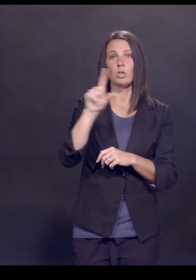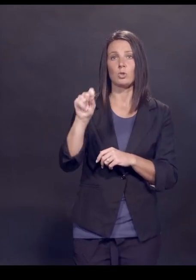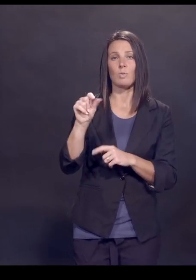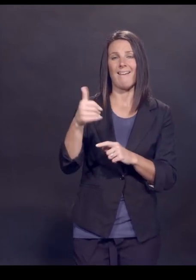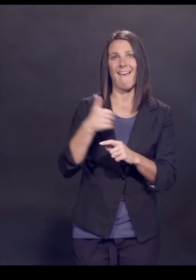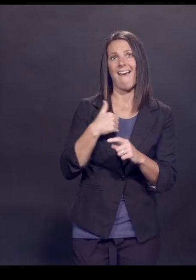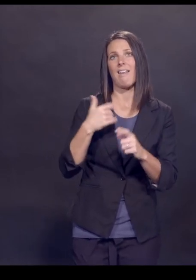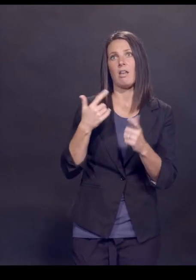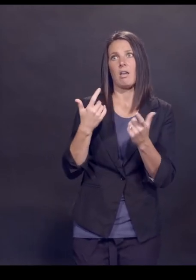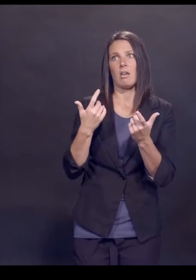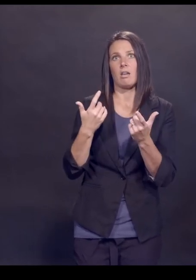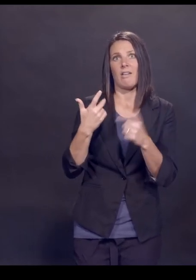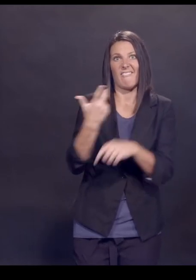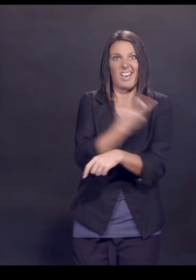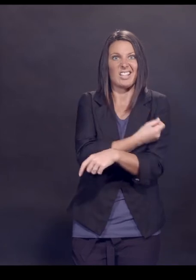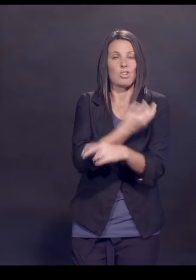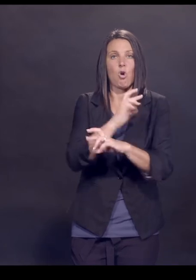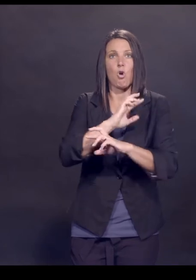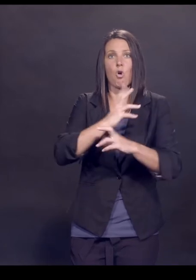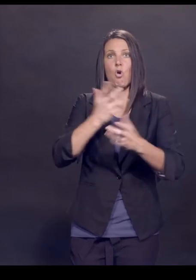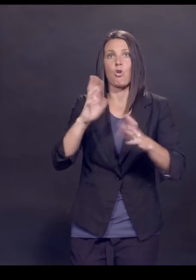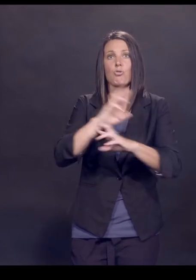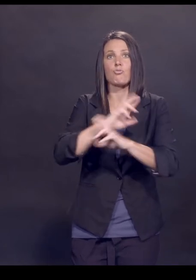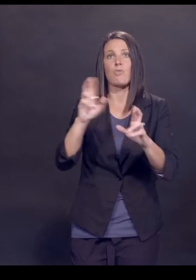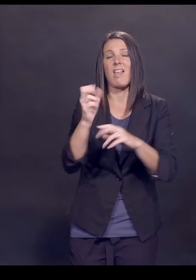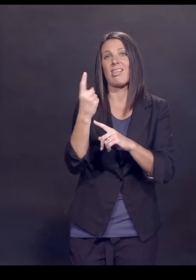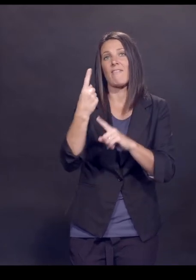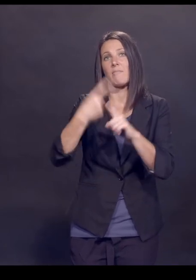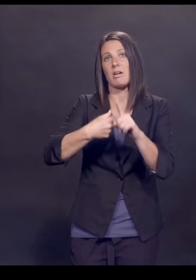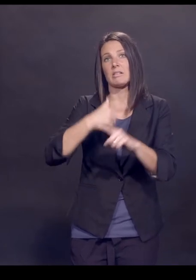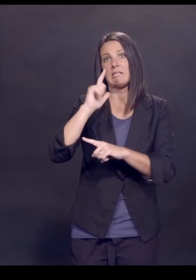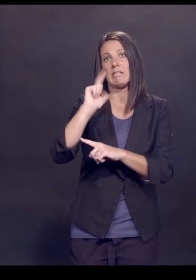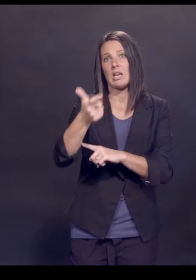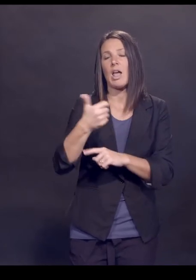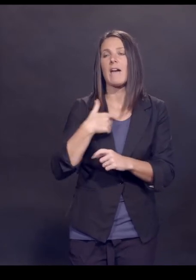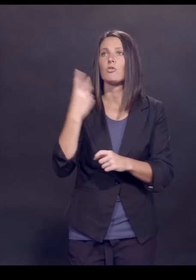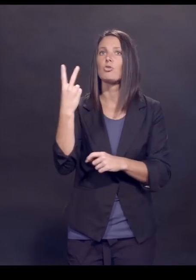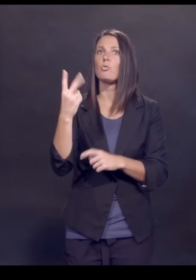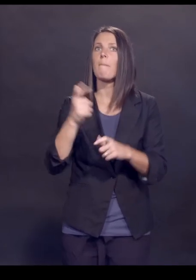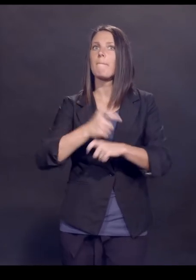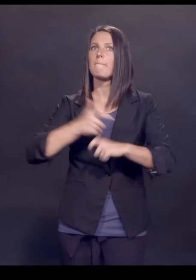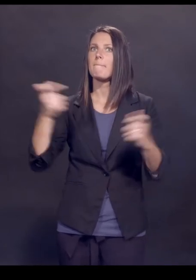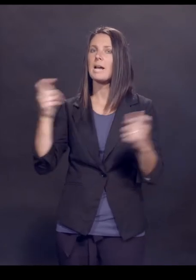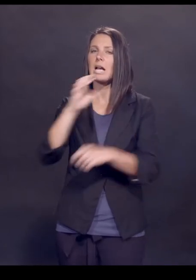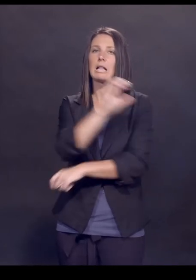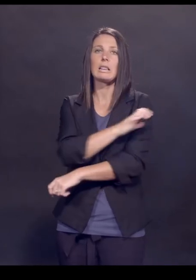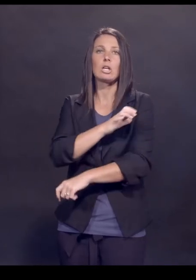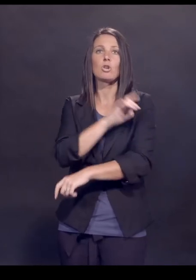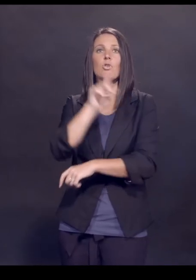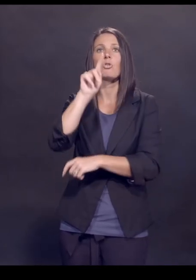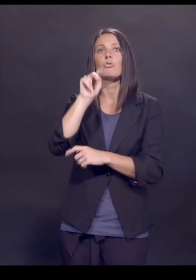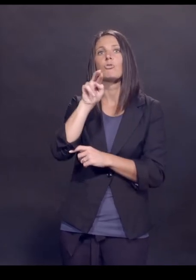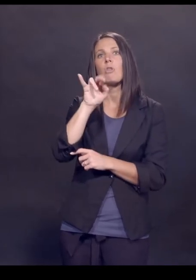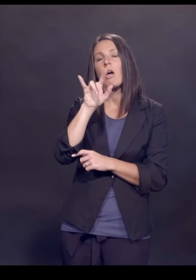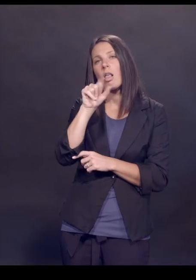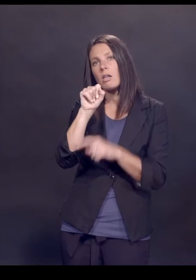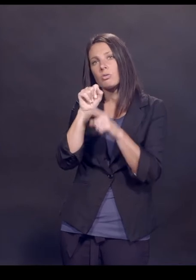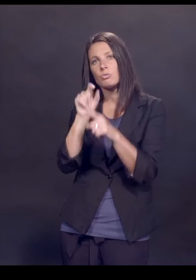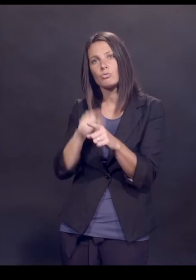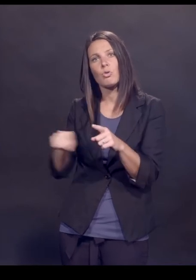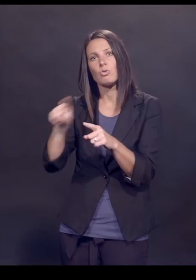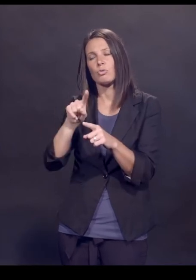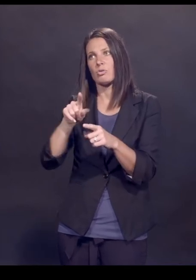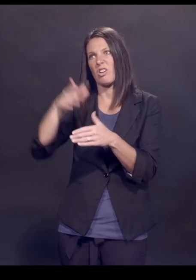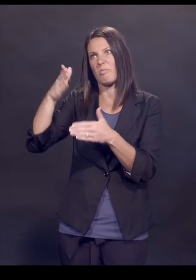had a vaccine 11 months later. There were two large clinical trials that were presented to the FDA in December, but those trials have been